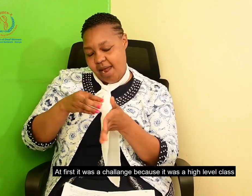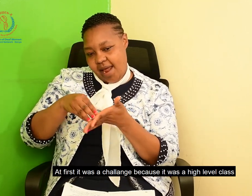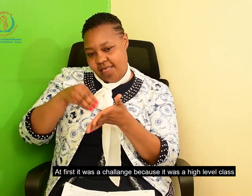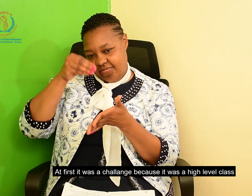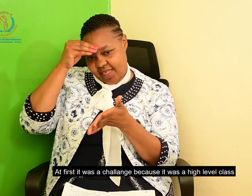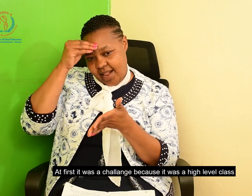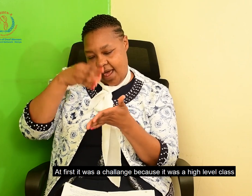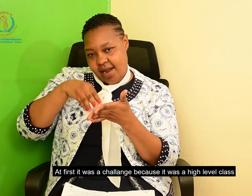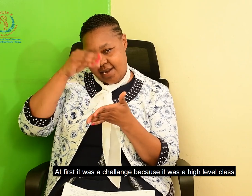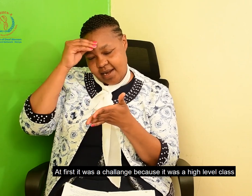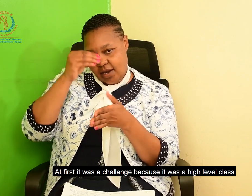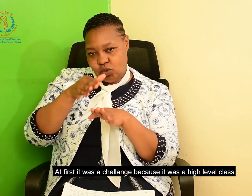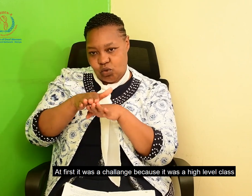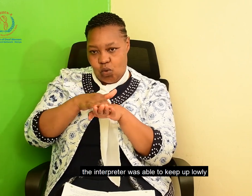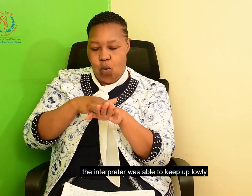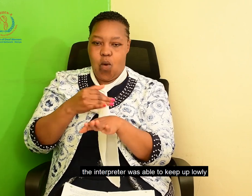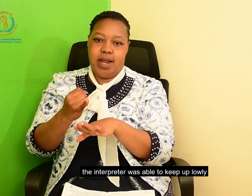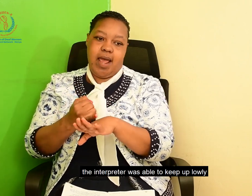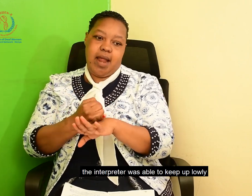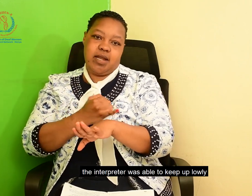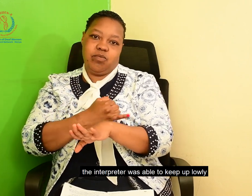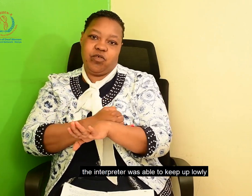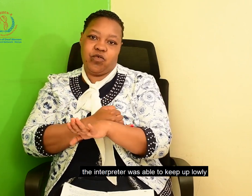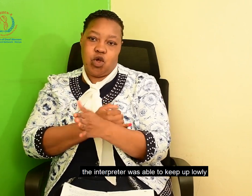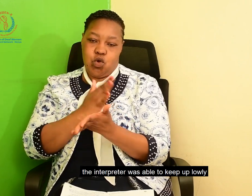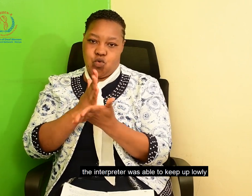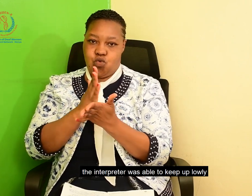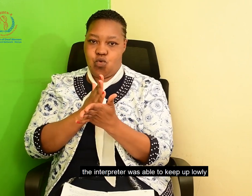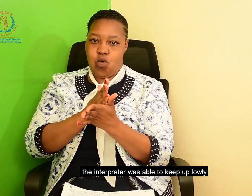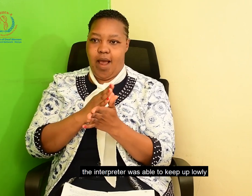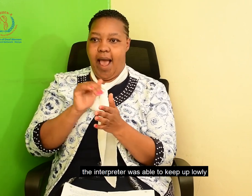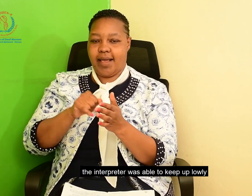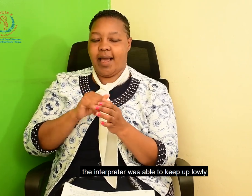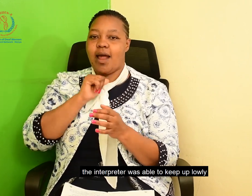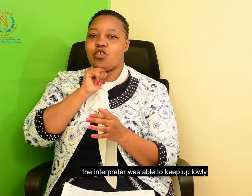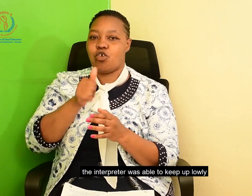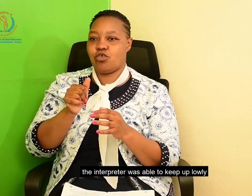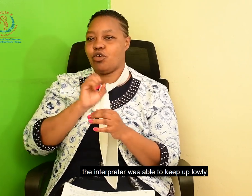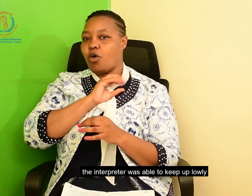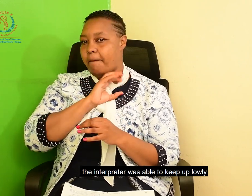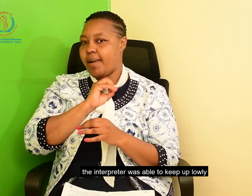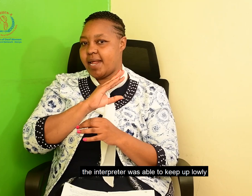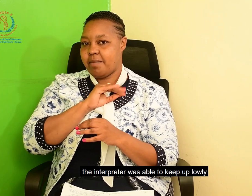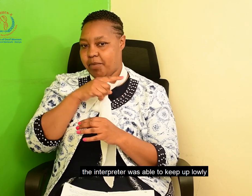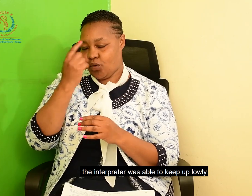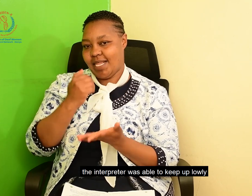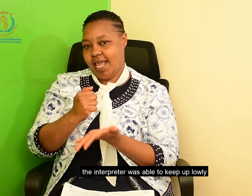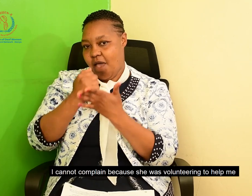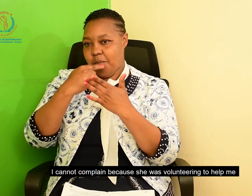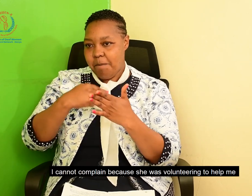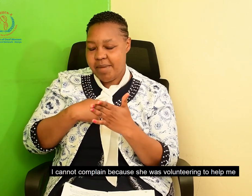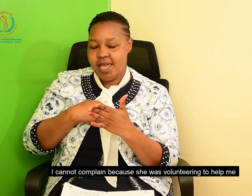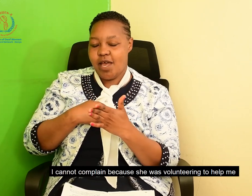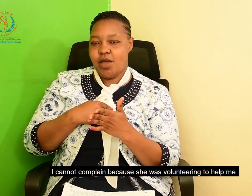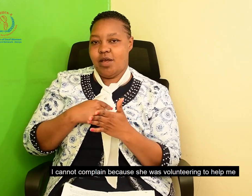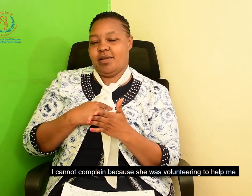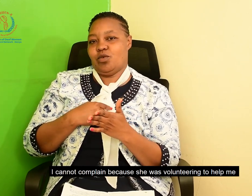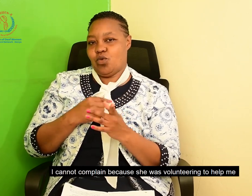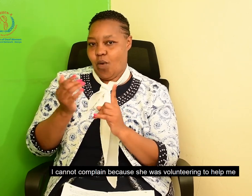class. So, slowly, the interpreter was able to keep up. So, I cannot complain because she